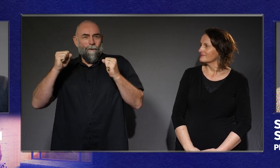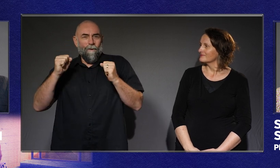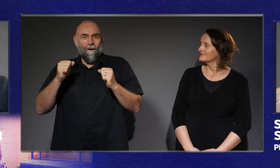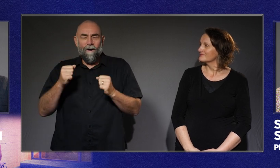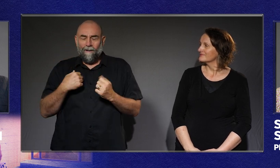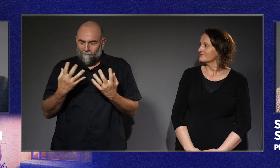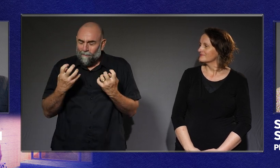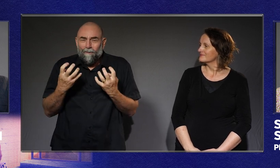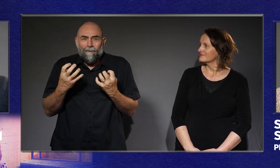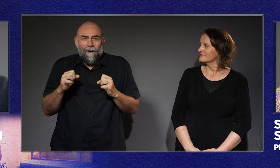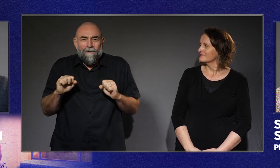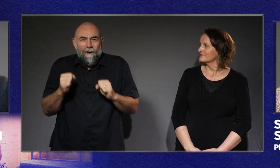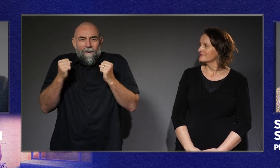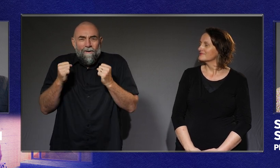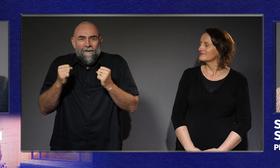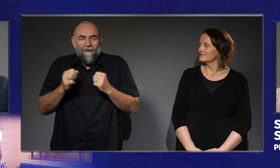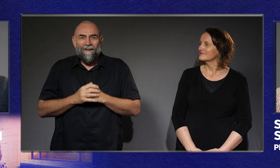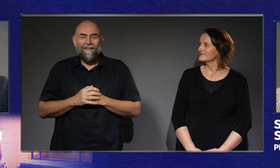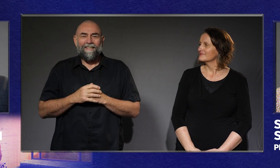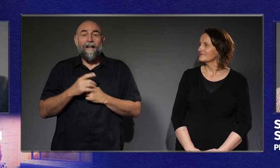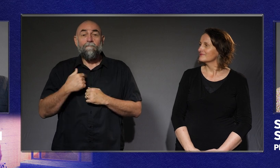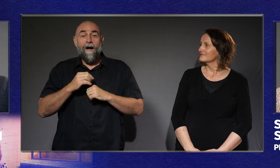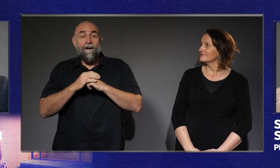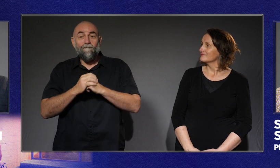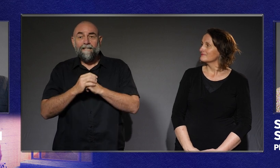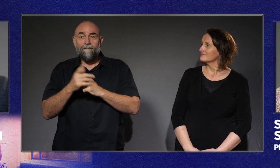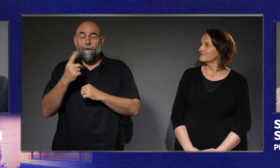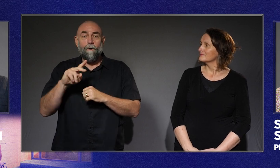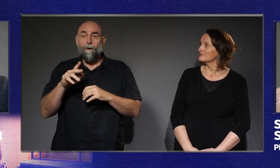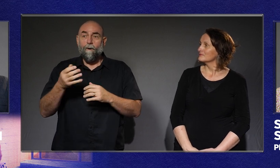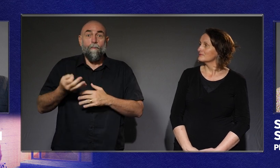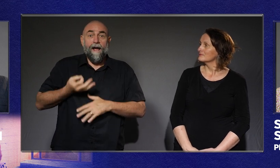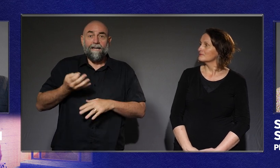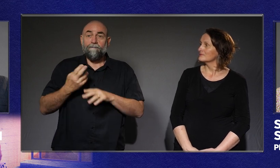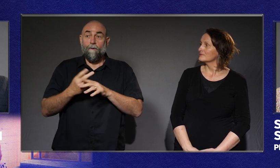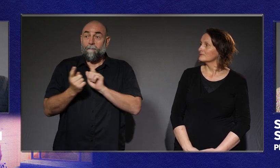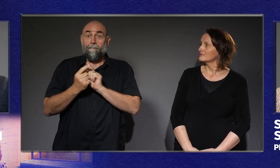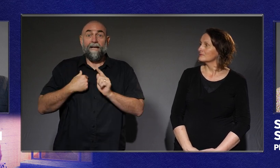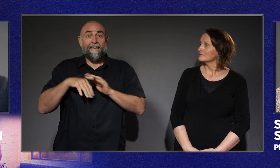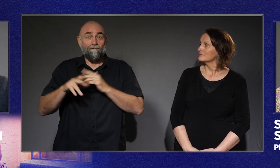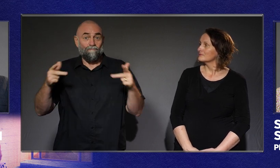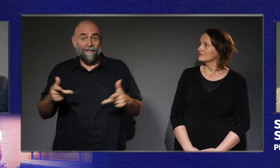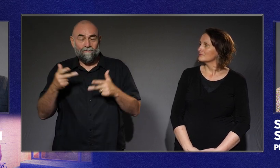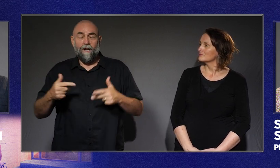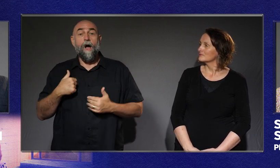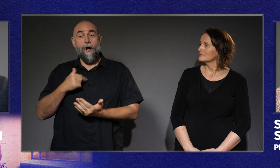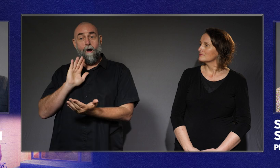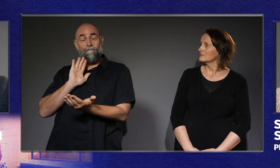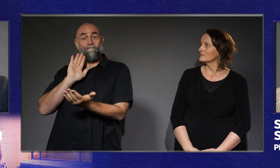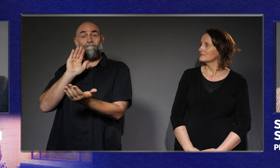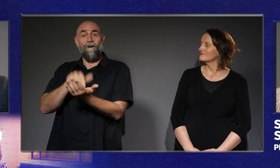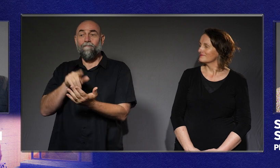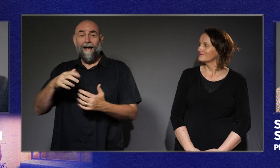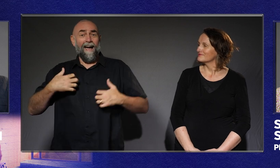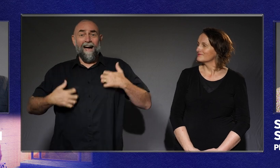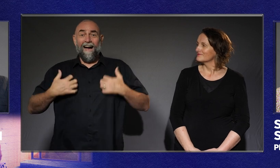fingers are cold. And my friends are waiting for me at a nearby restaurant. When I arrive, they were really